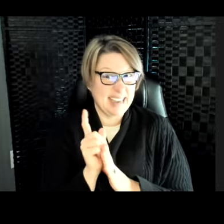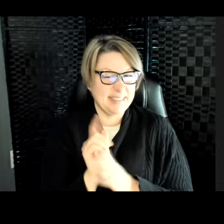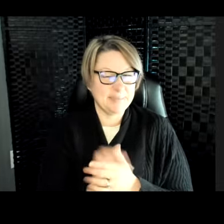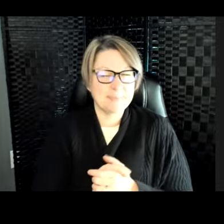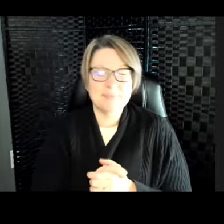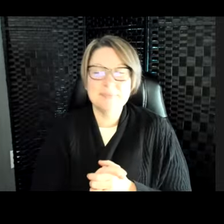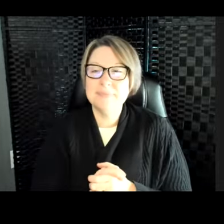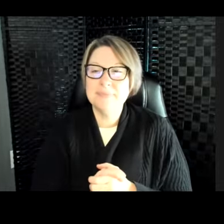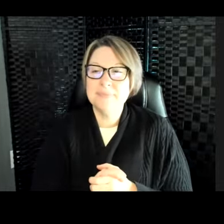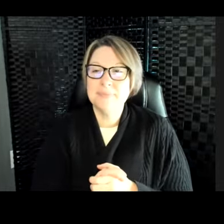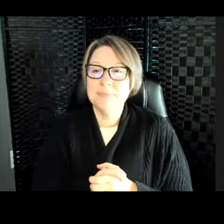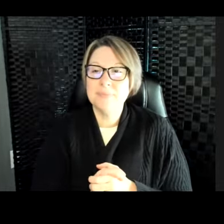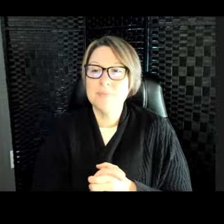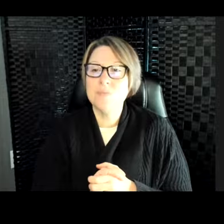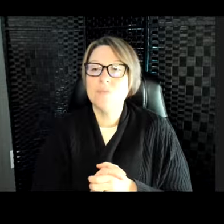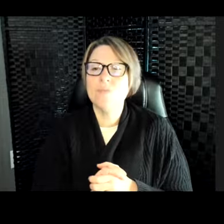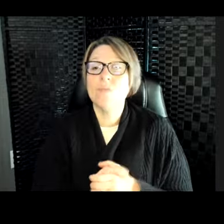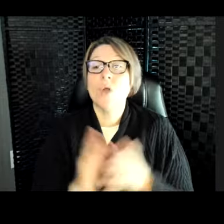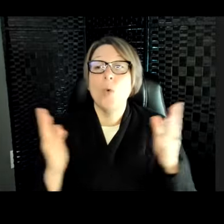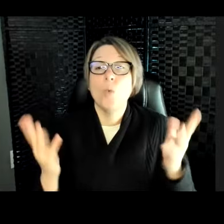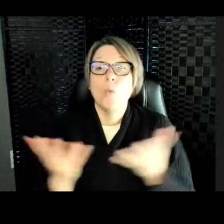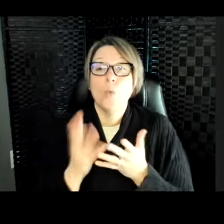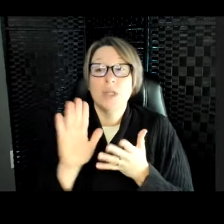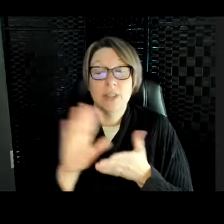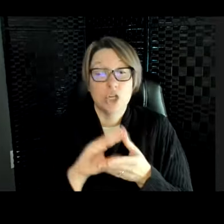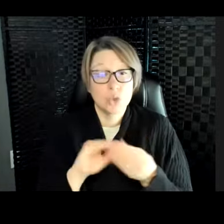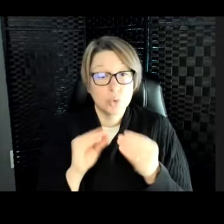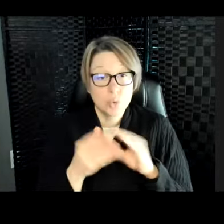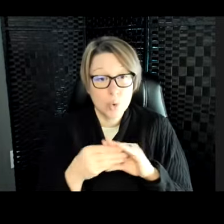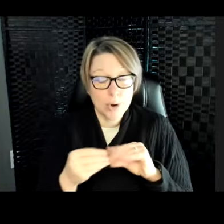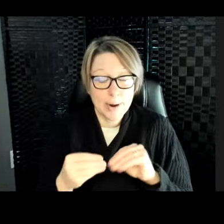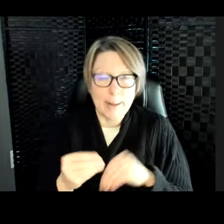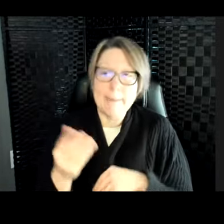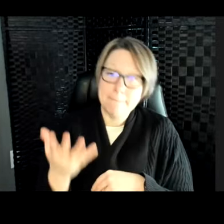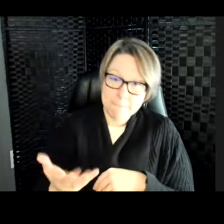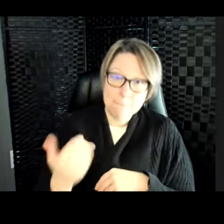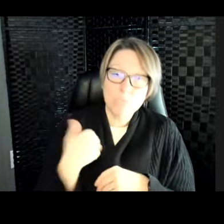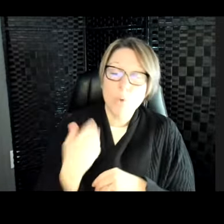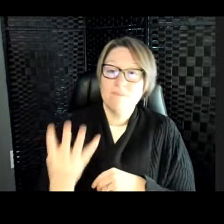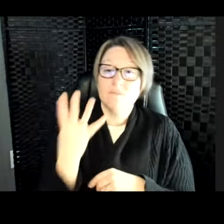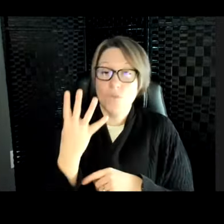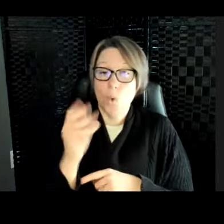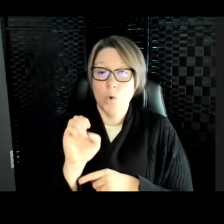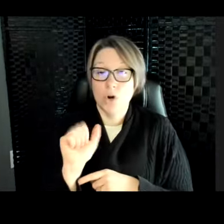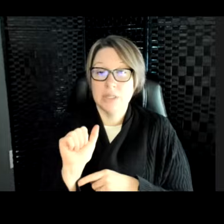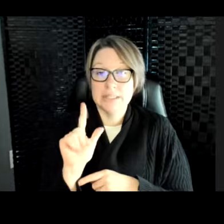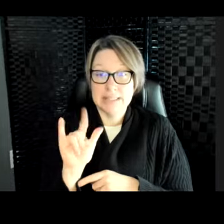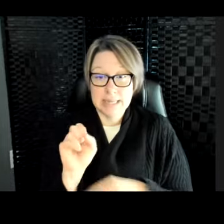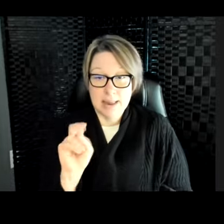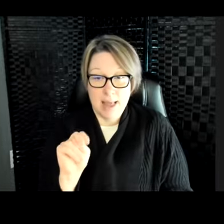And someone asked, what is their story? Well, we have four sea lions, two moms, and